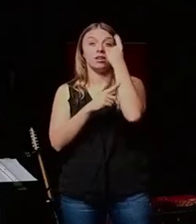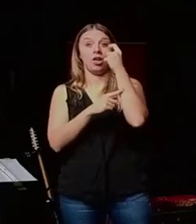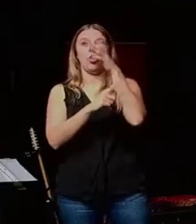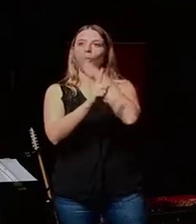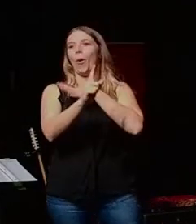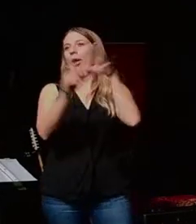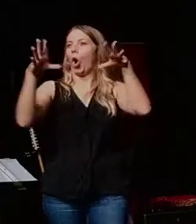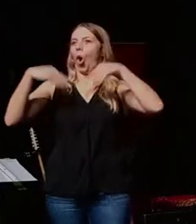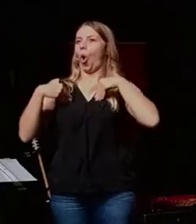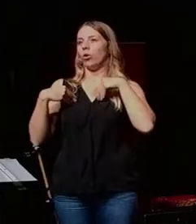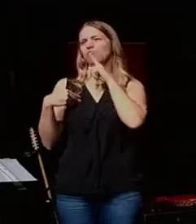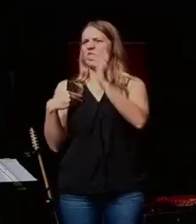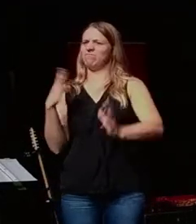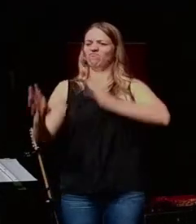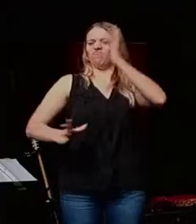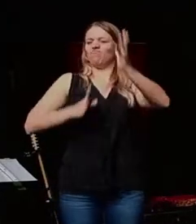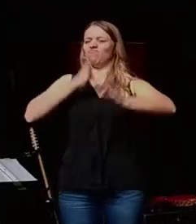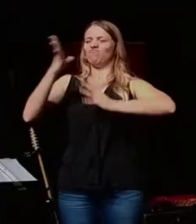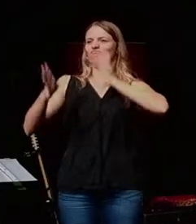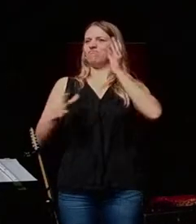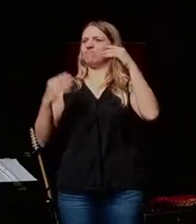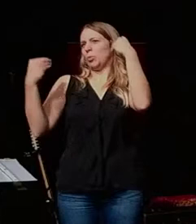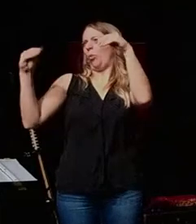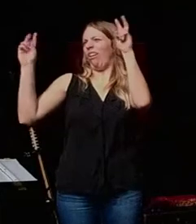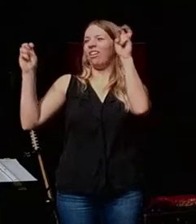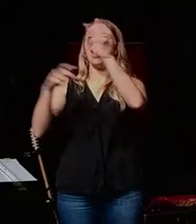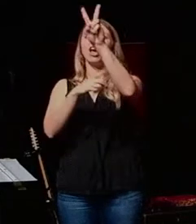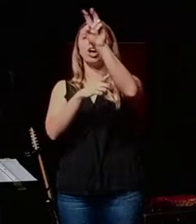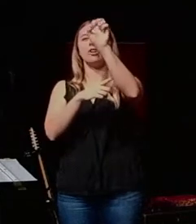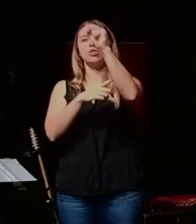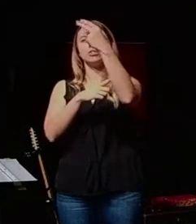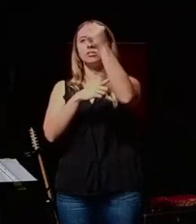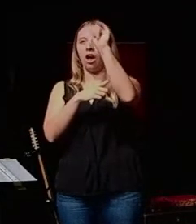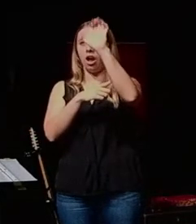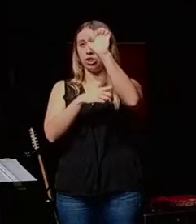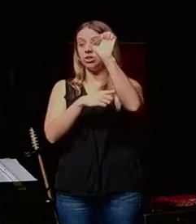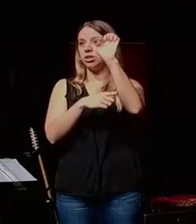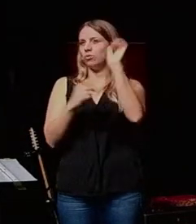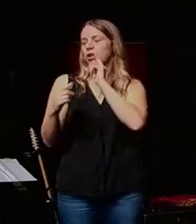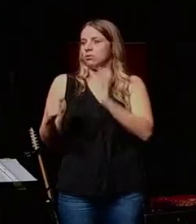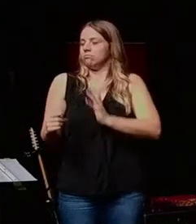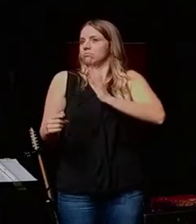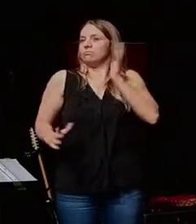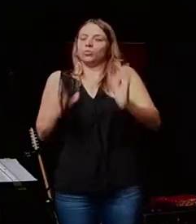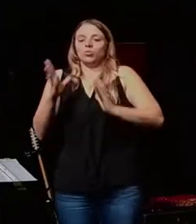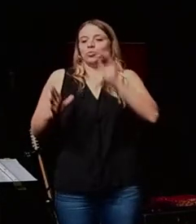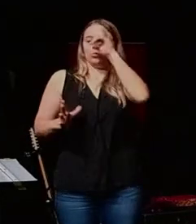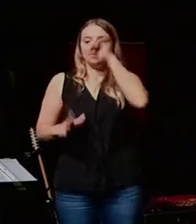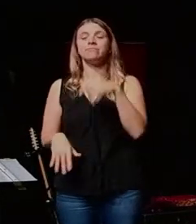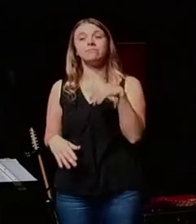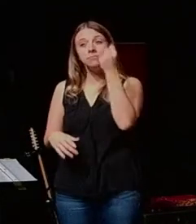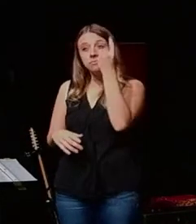Versace franchise, because it was a status symbol, right? And it was a status symbol for a very good reason. We actually have very few